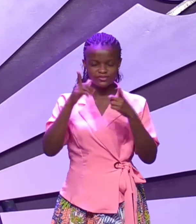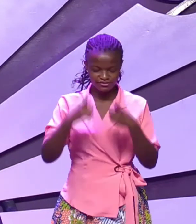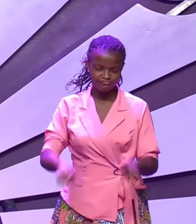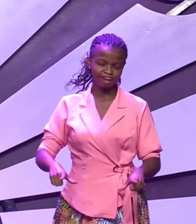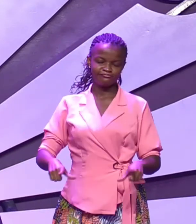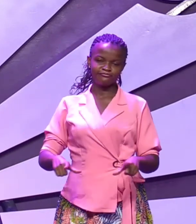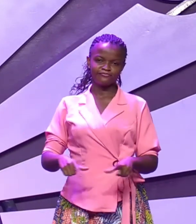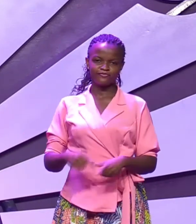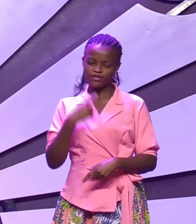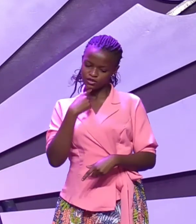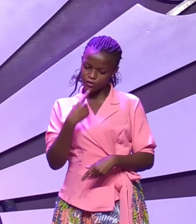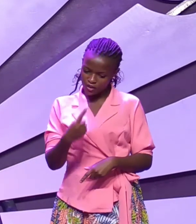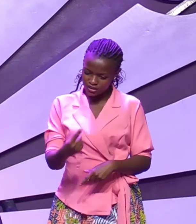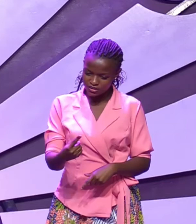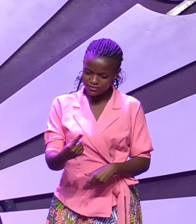in the land. He told him